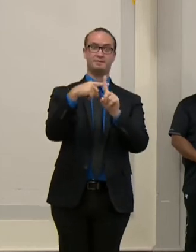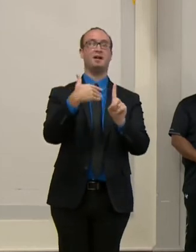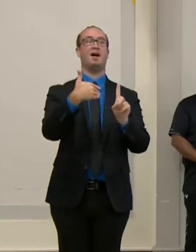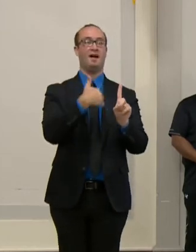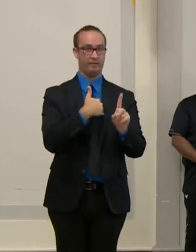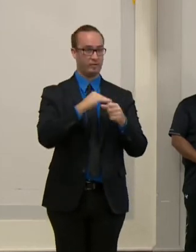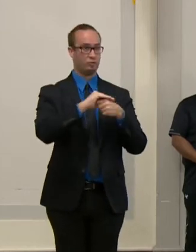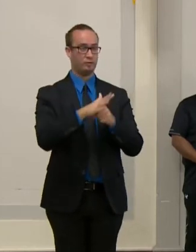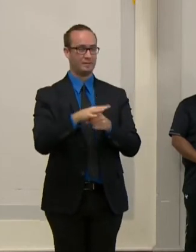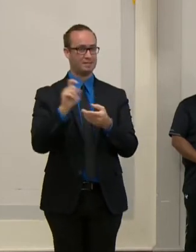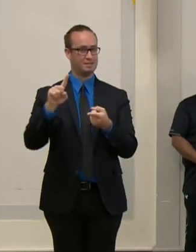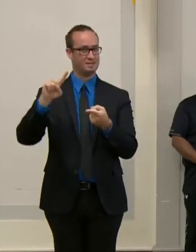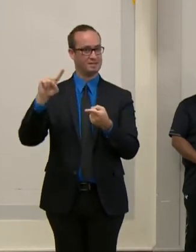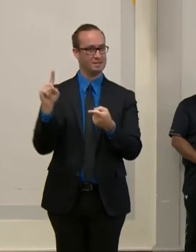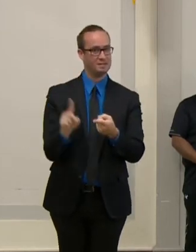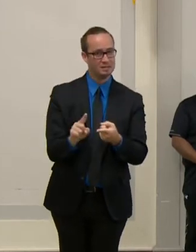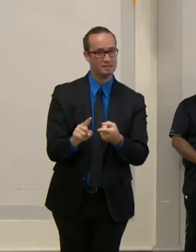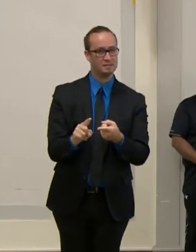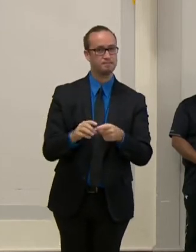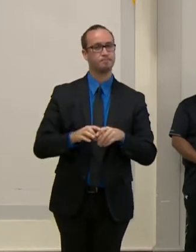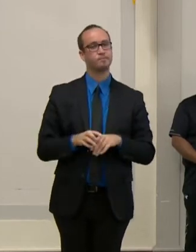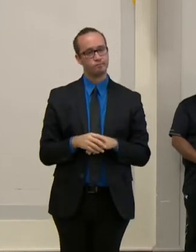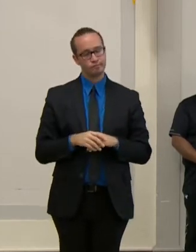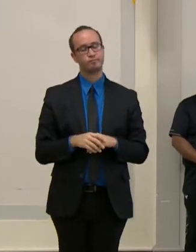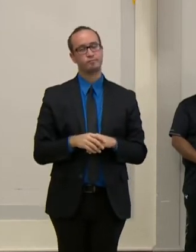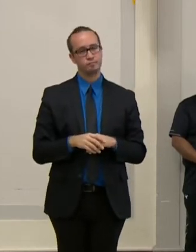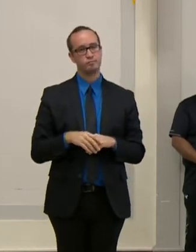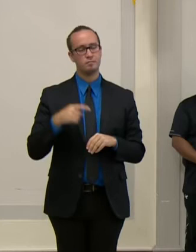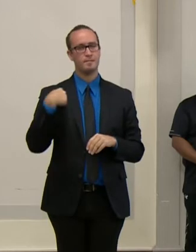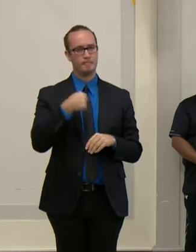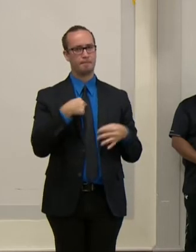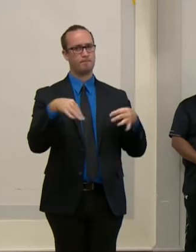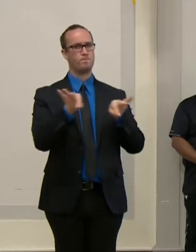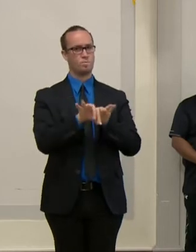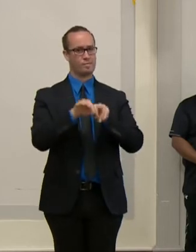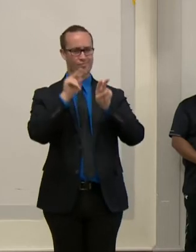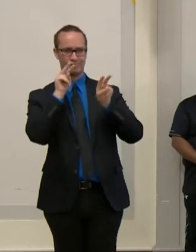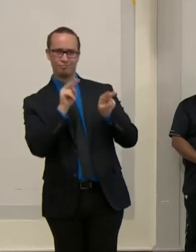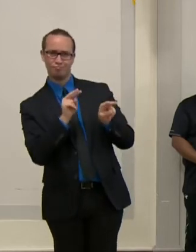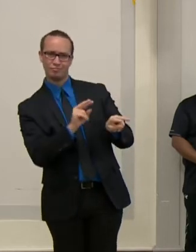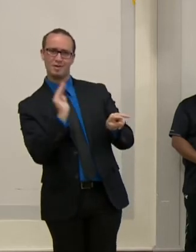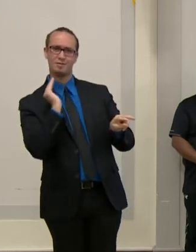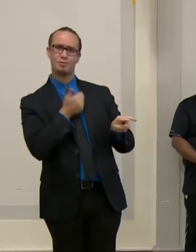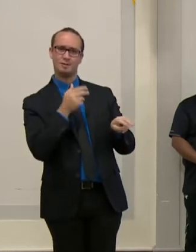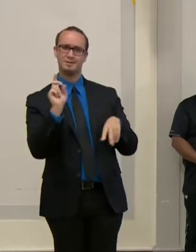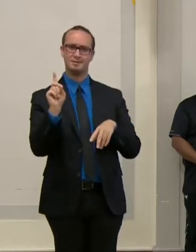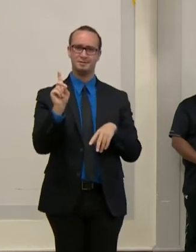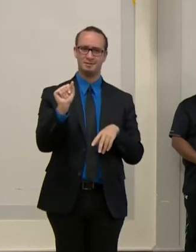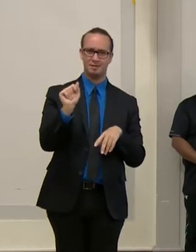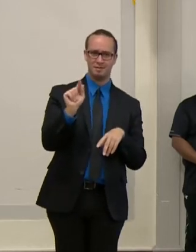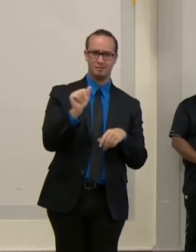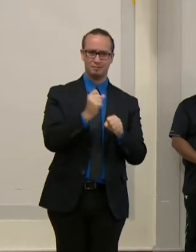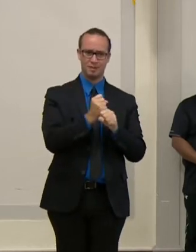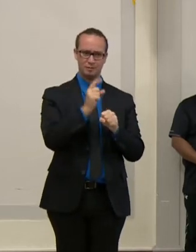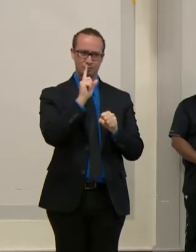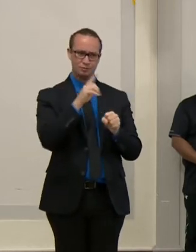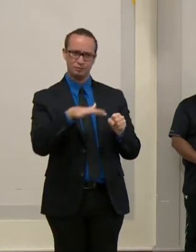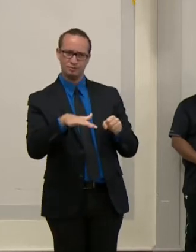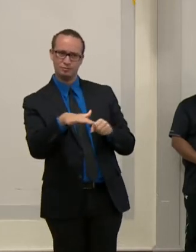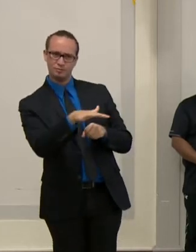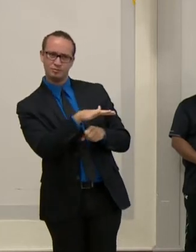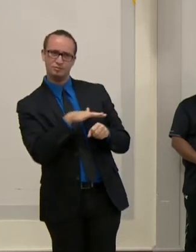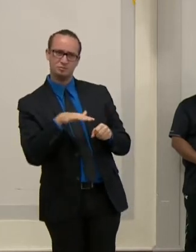current case counts and other important data points about the coronavirus in Baltimore are found on our website, coronavirus.baltimorecity